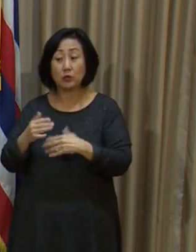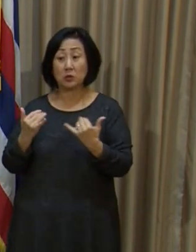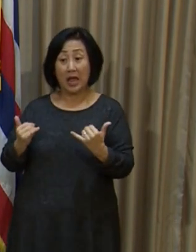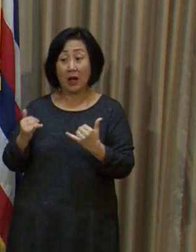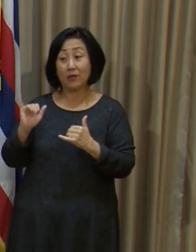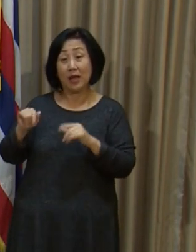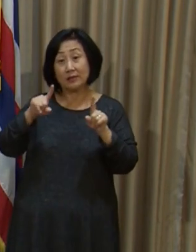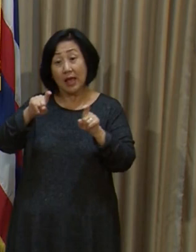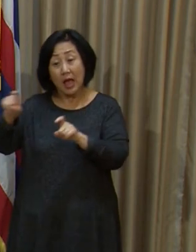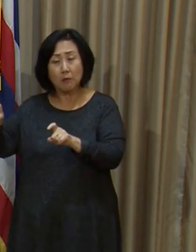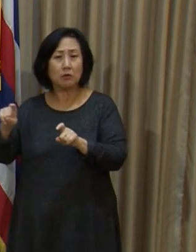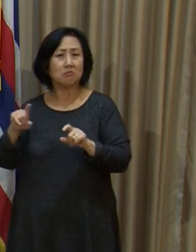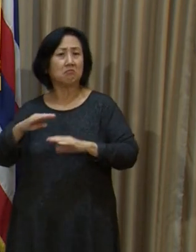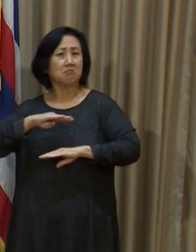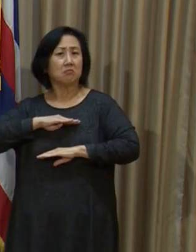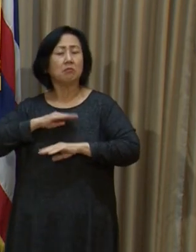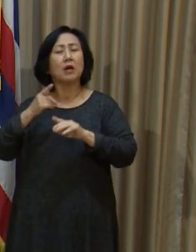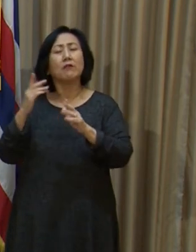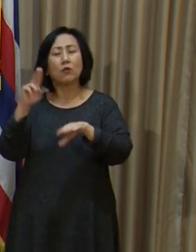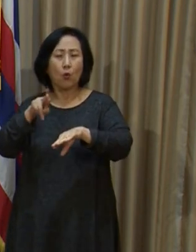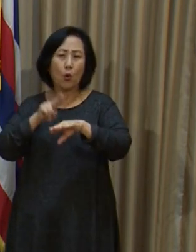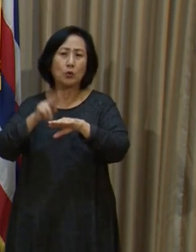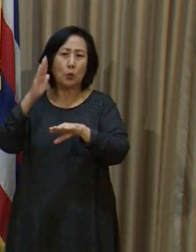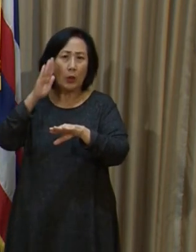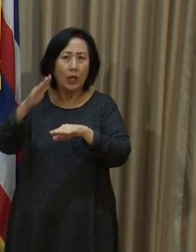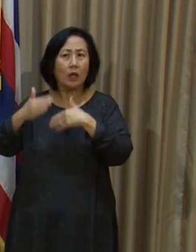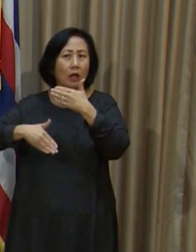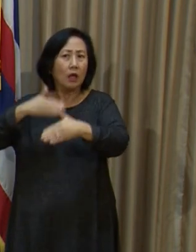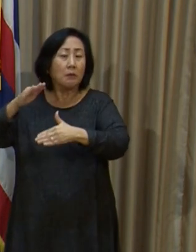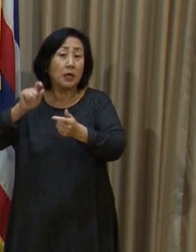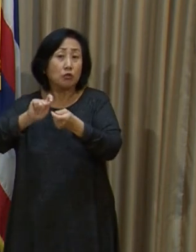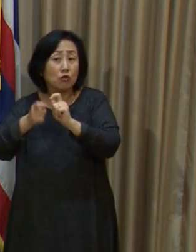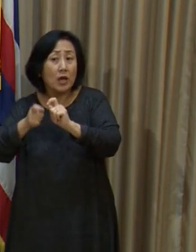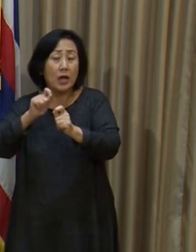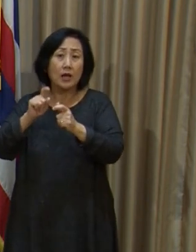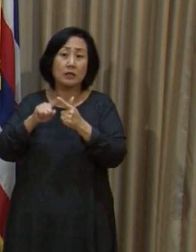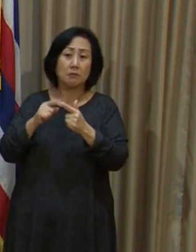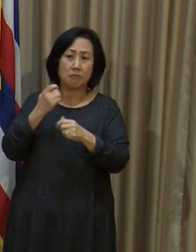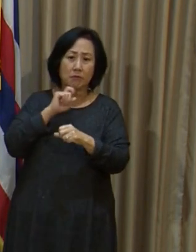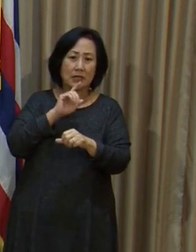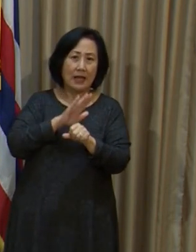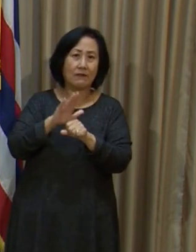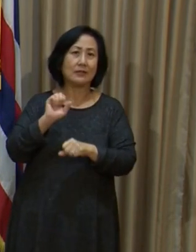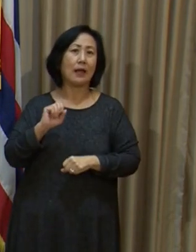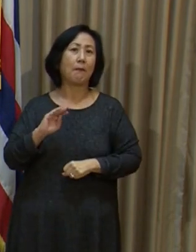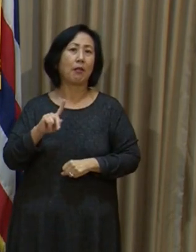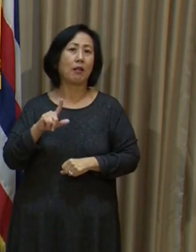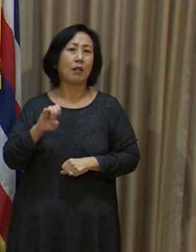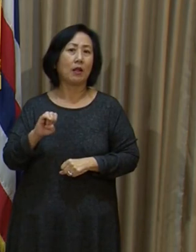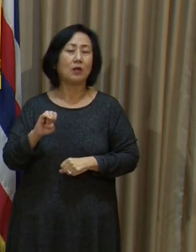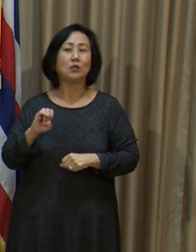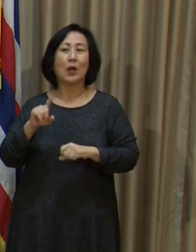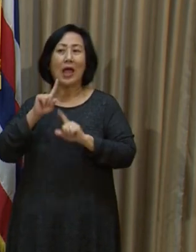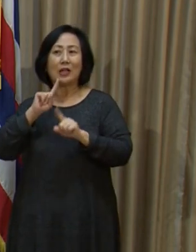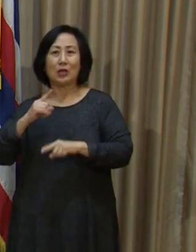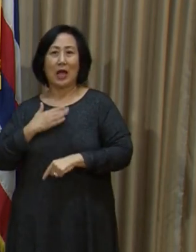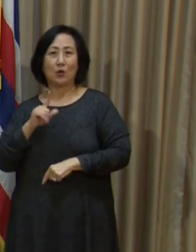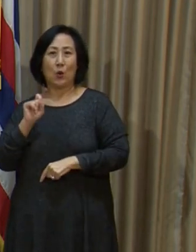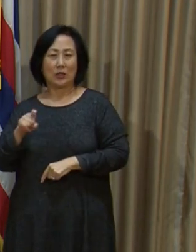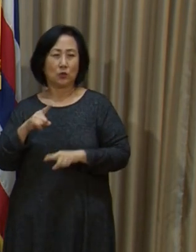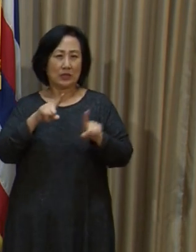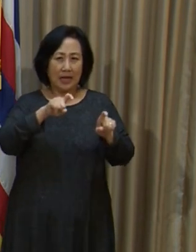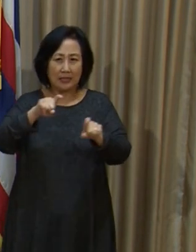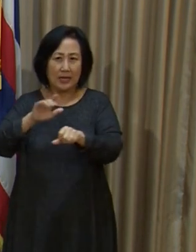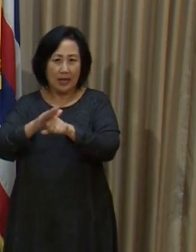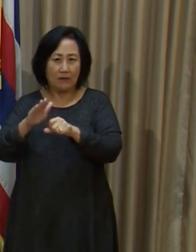doing what we want it to do. But we will, of course, be reevaluating that as we go and making sure that we have an adequate sample to answer the questions that we need to answer.